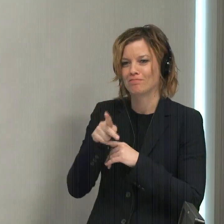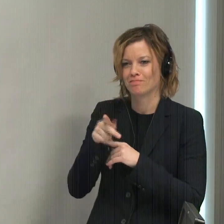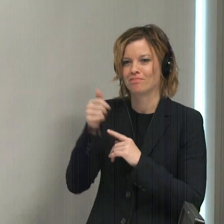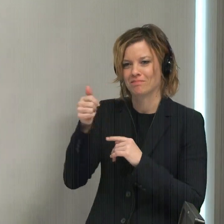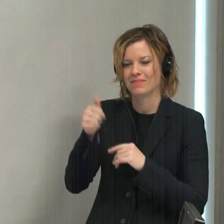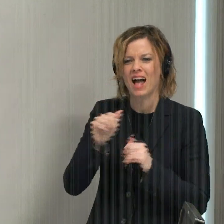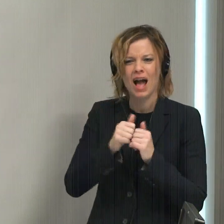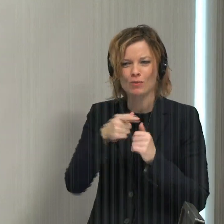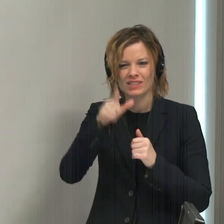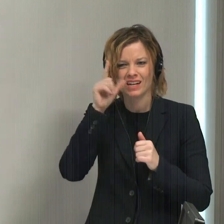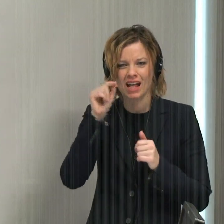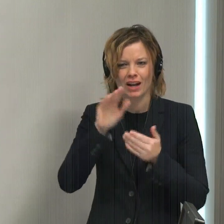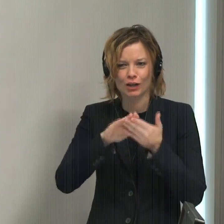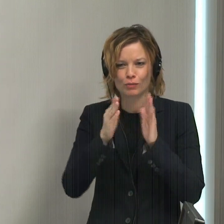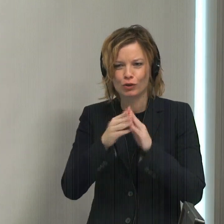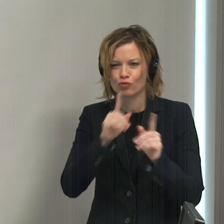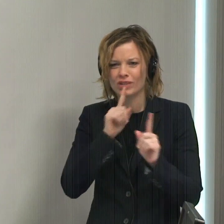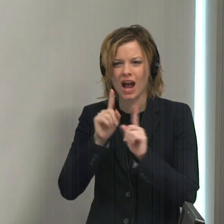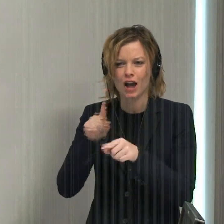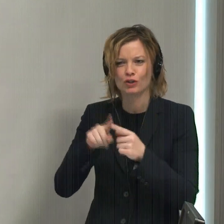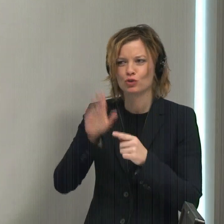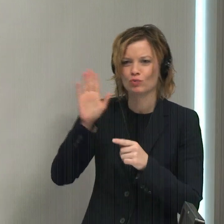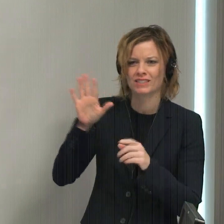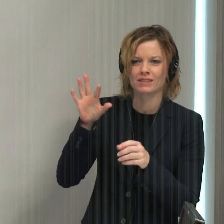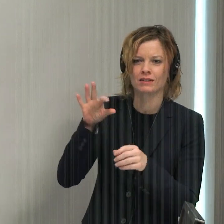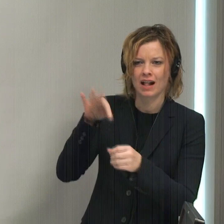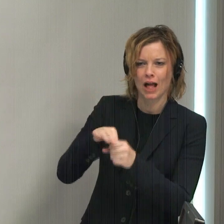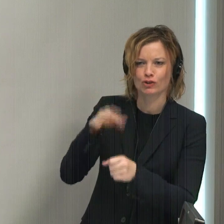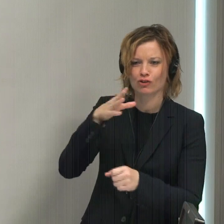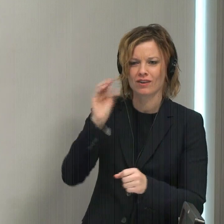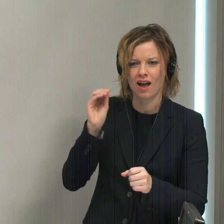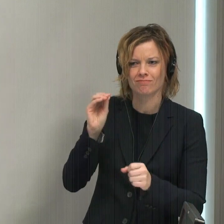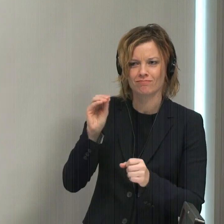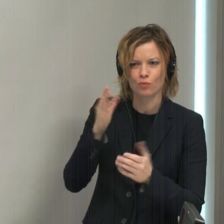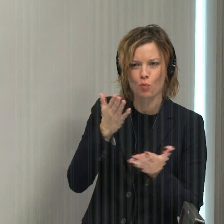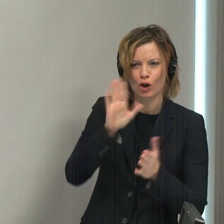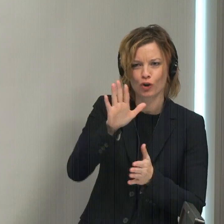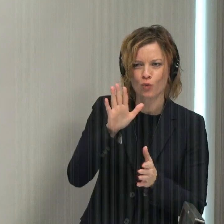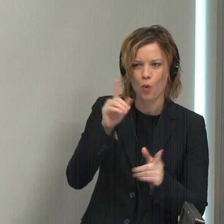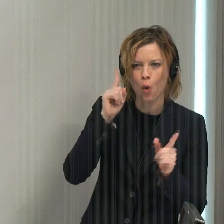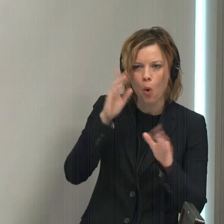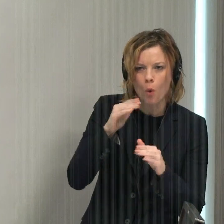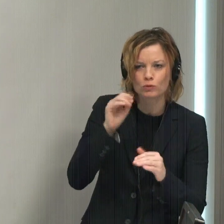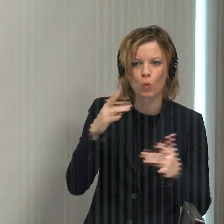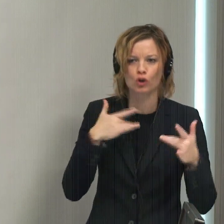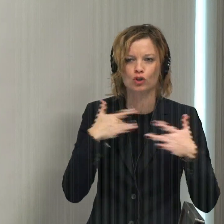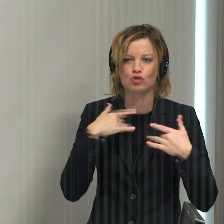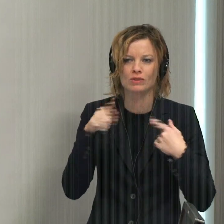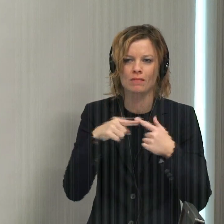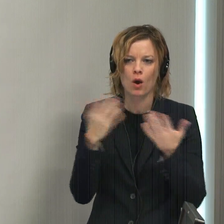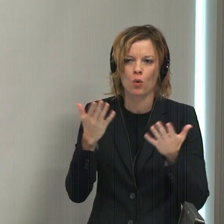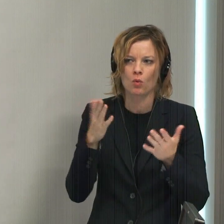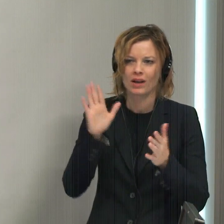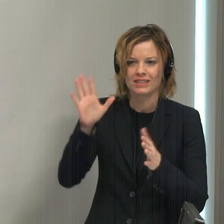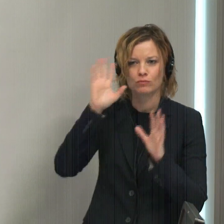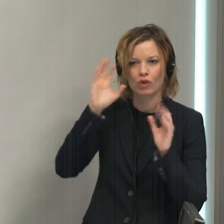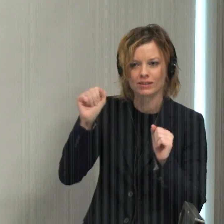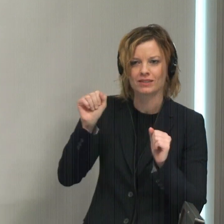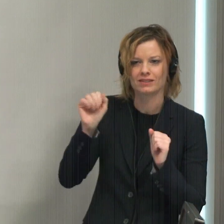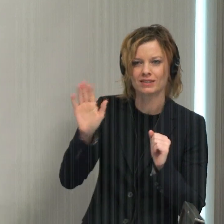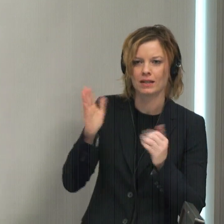has the Gallaudet community reacted to his election and what are your hopes or concerns about what his presidency